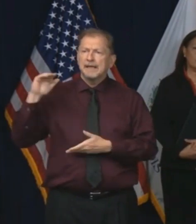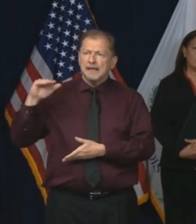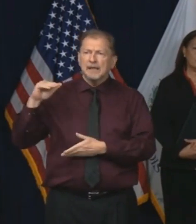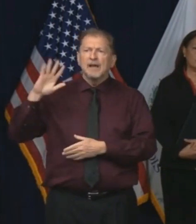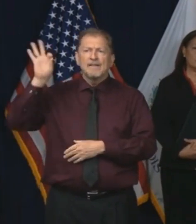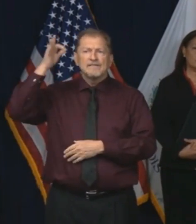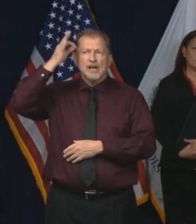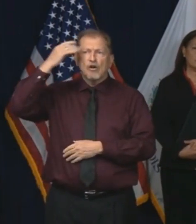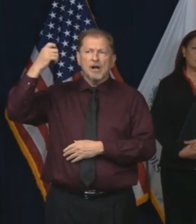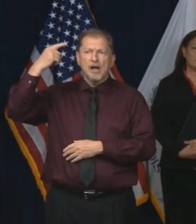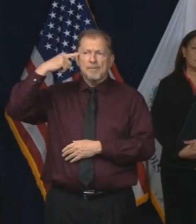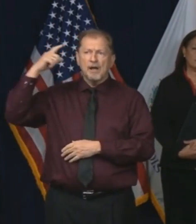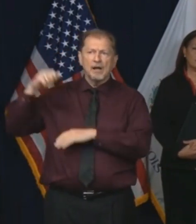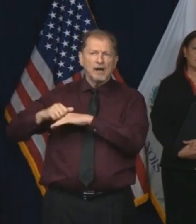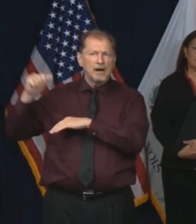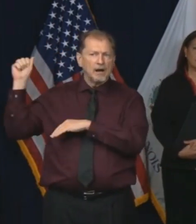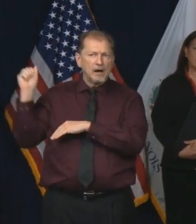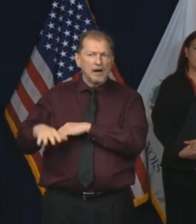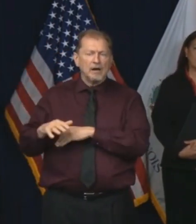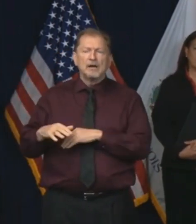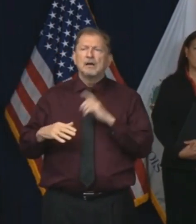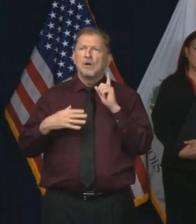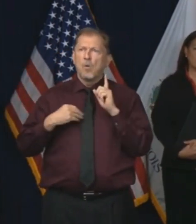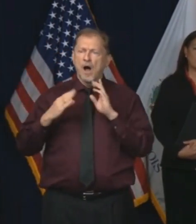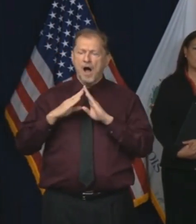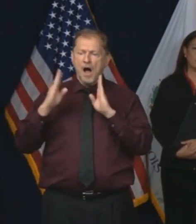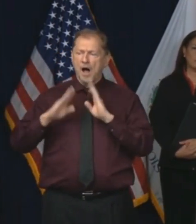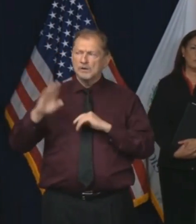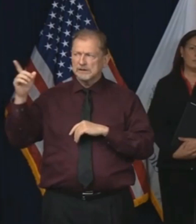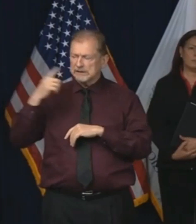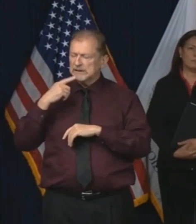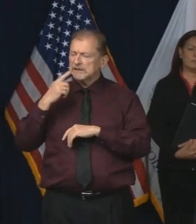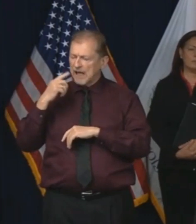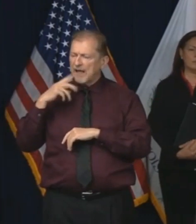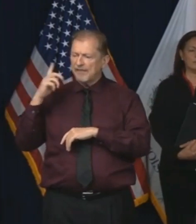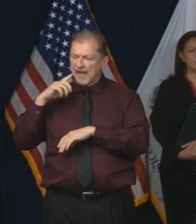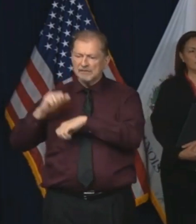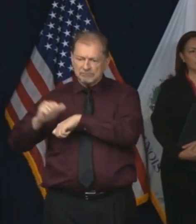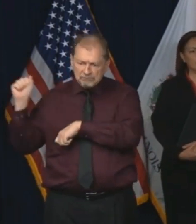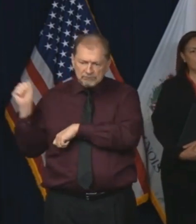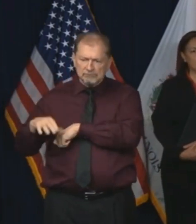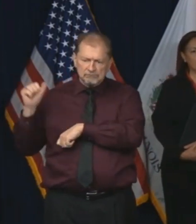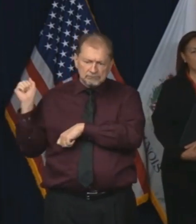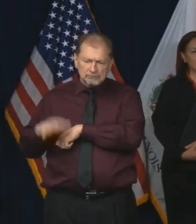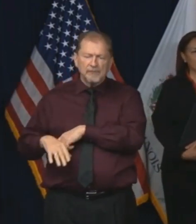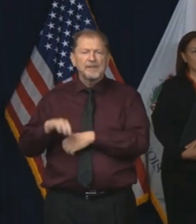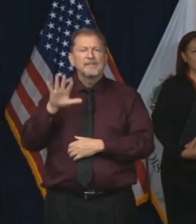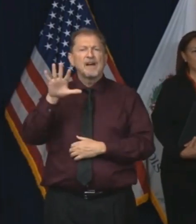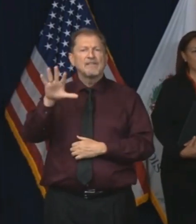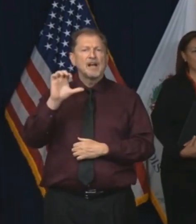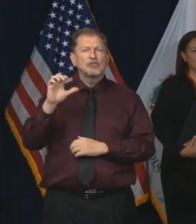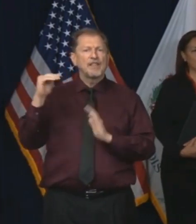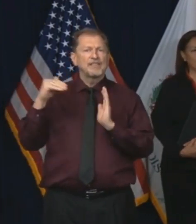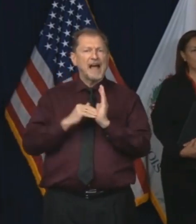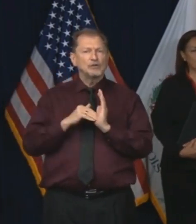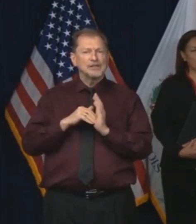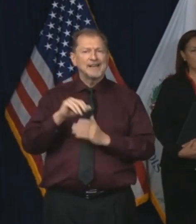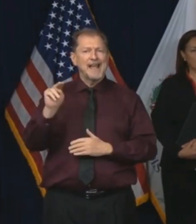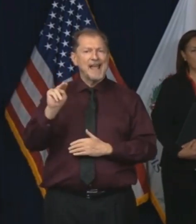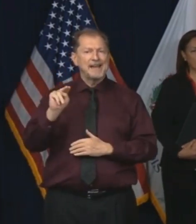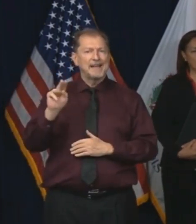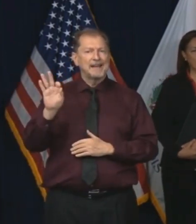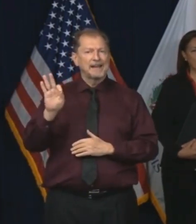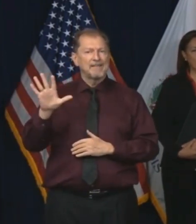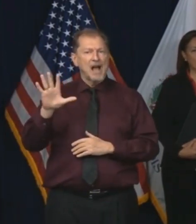federal government? A White House Deputy Director of Media Affairs tells us Illinois has received more than 500,000 N95 masks,